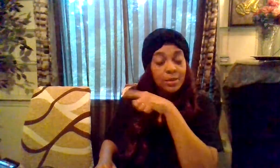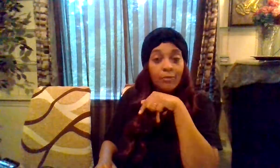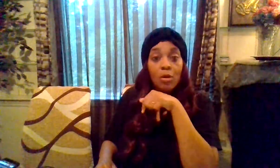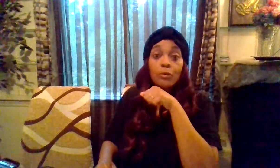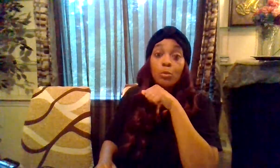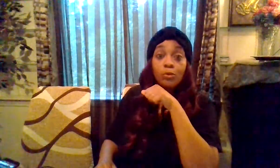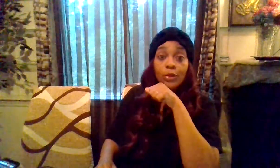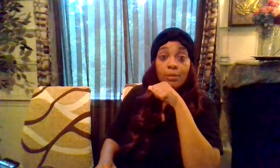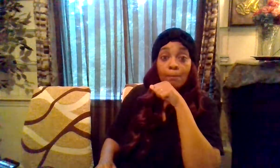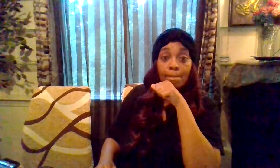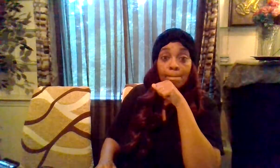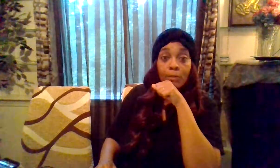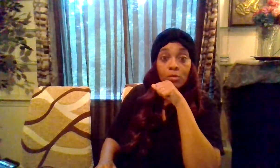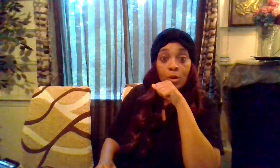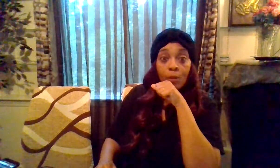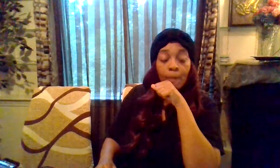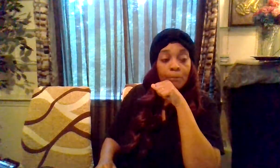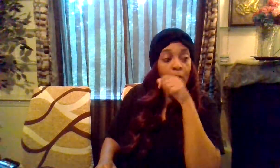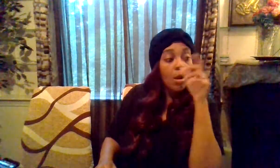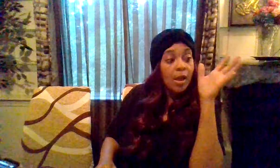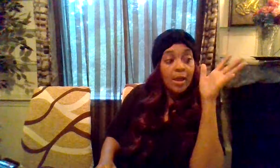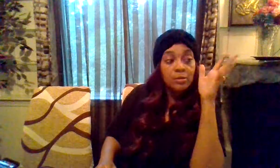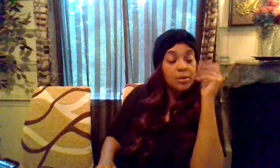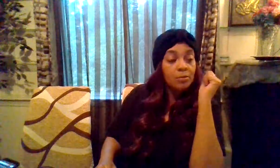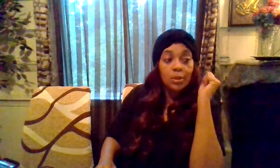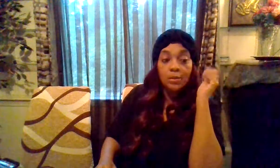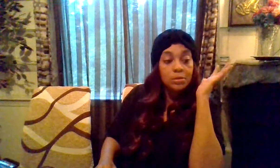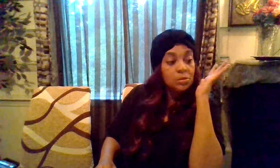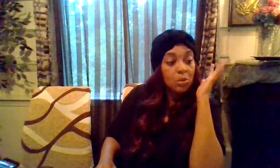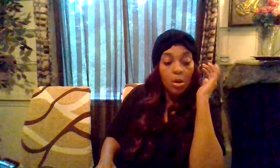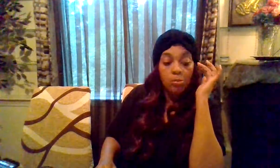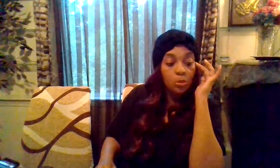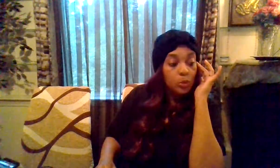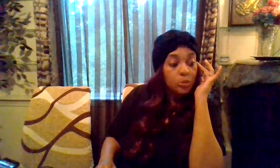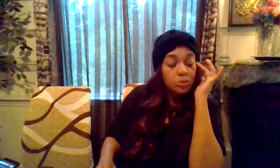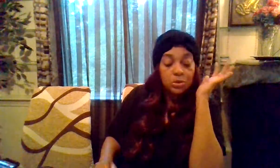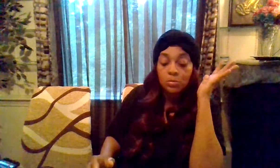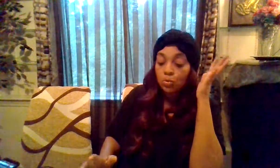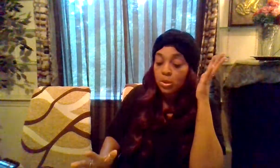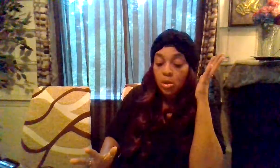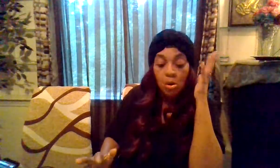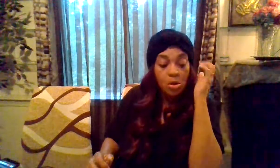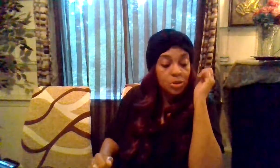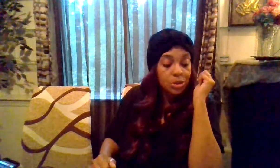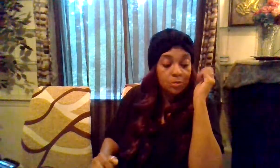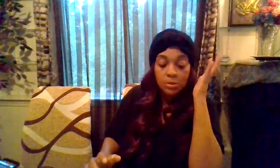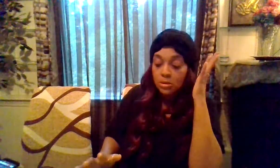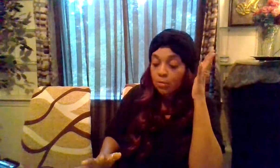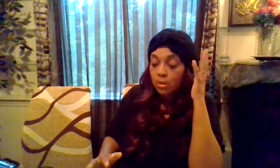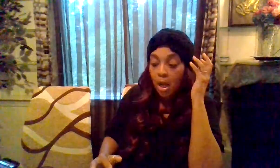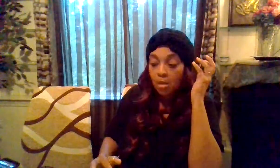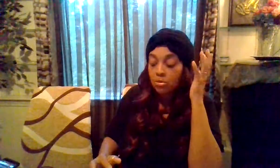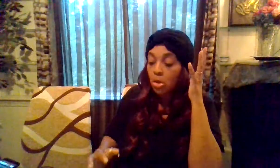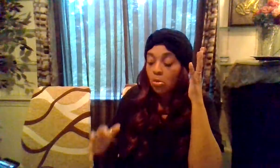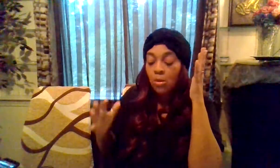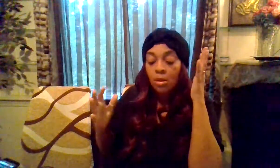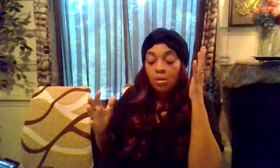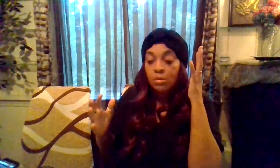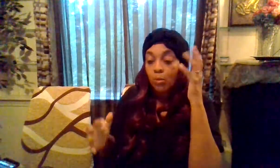level of a movie you know i had something like you know i really went through some really hard shit stuff that i you know that